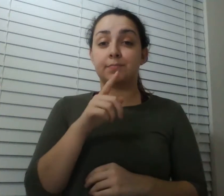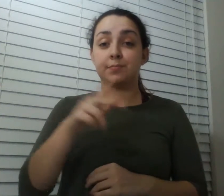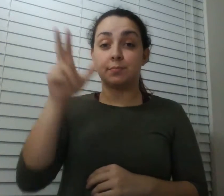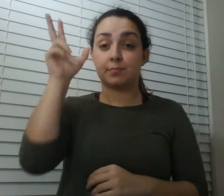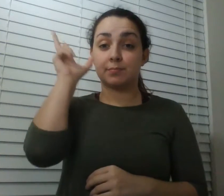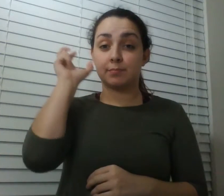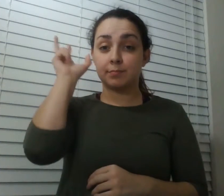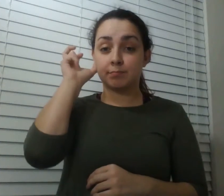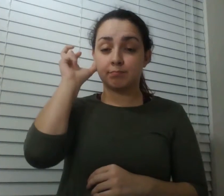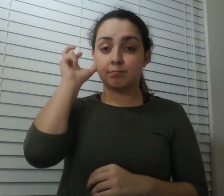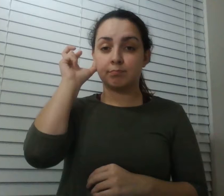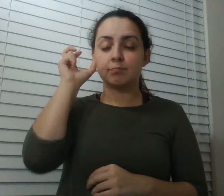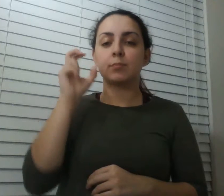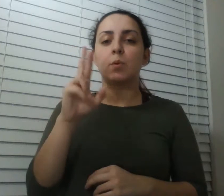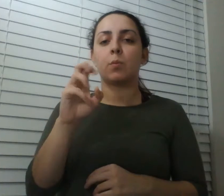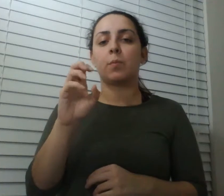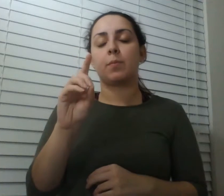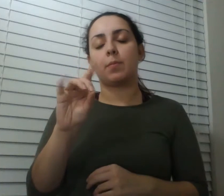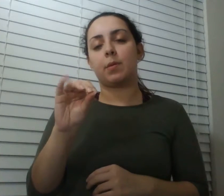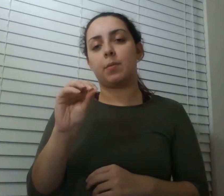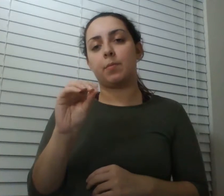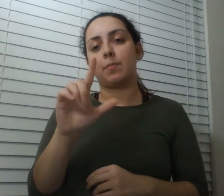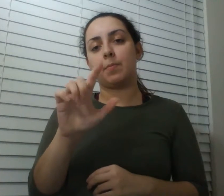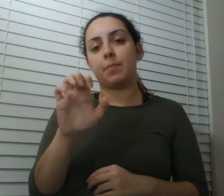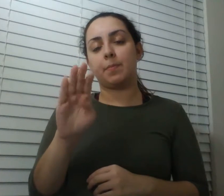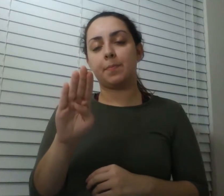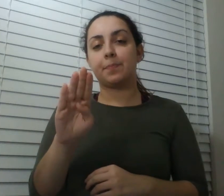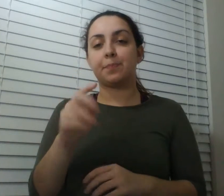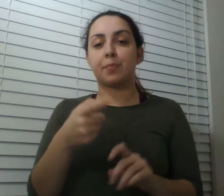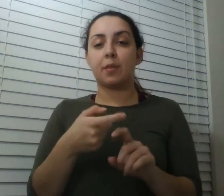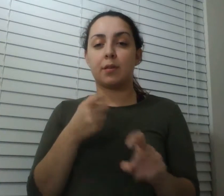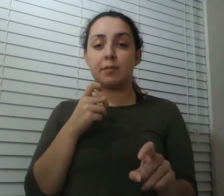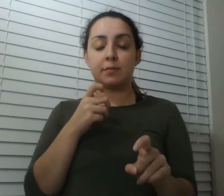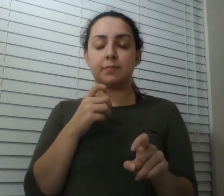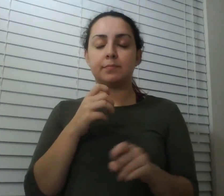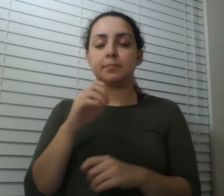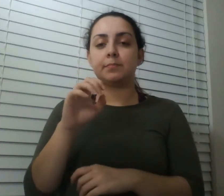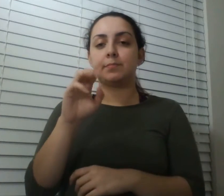listening to radio lab from wnyc